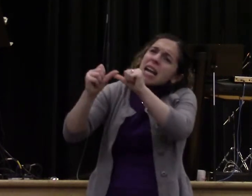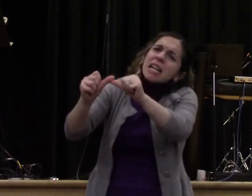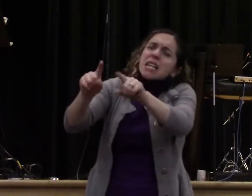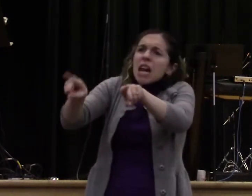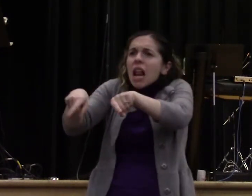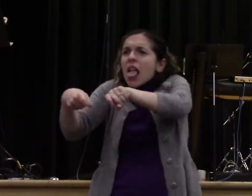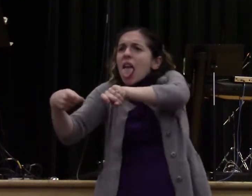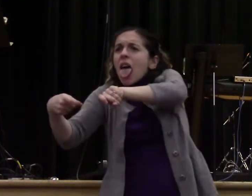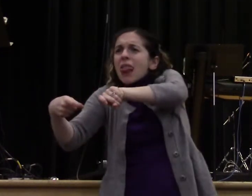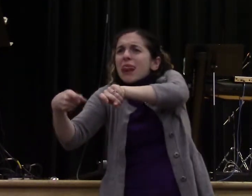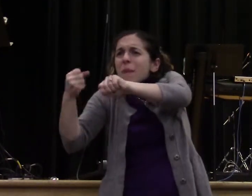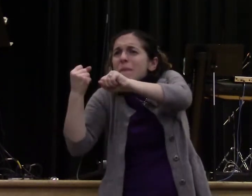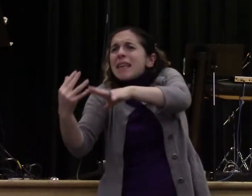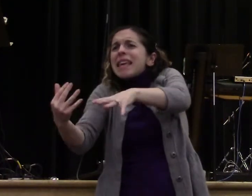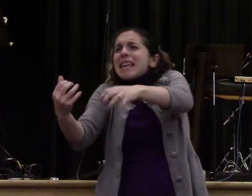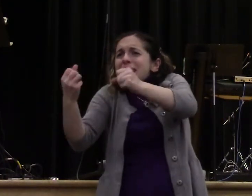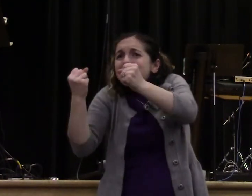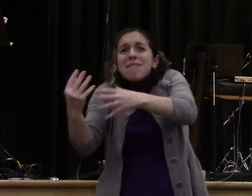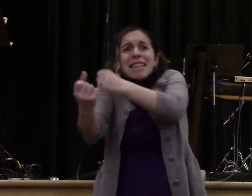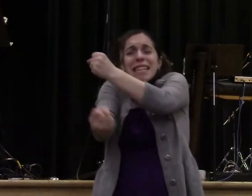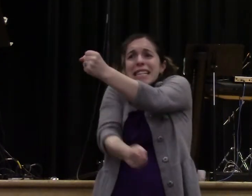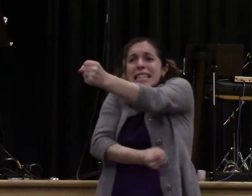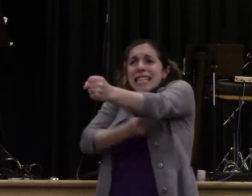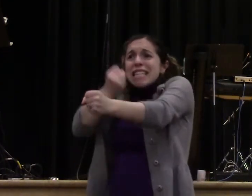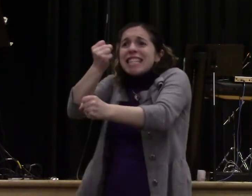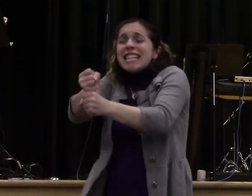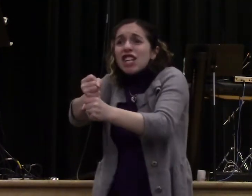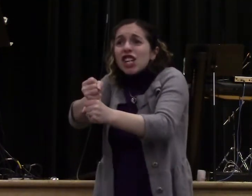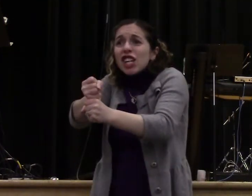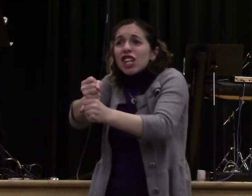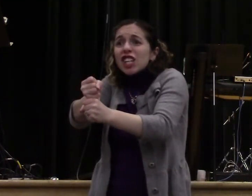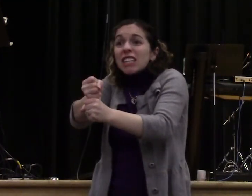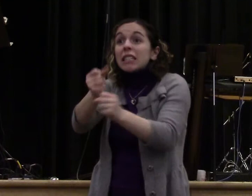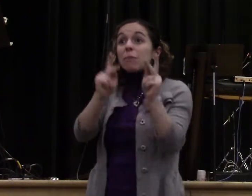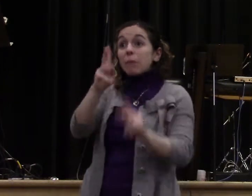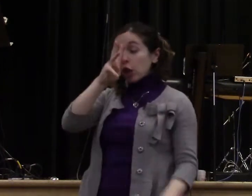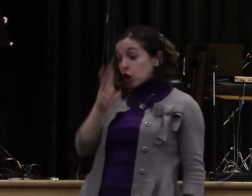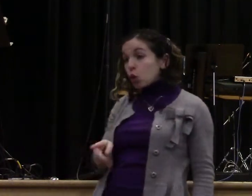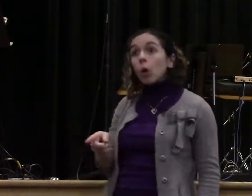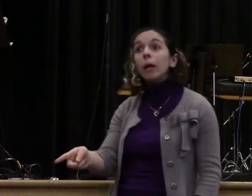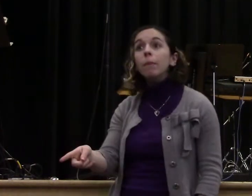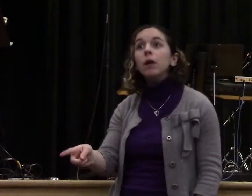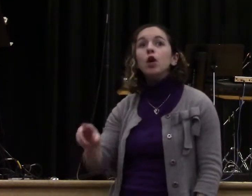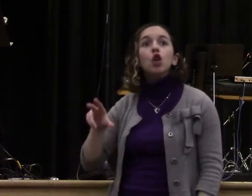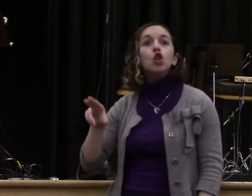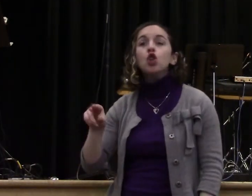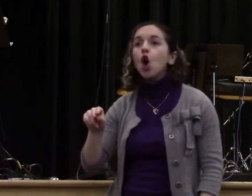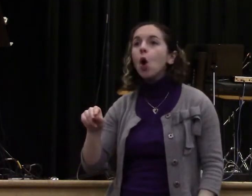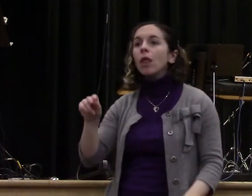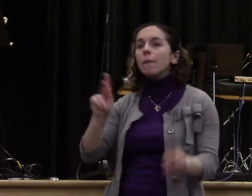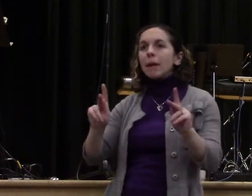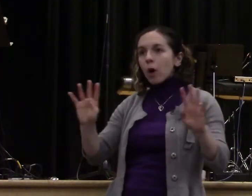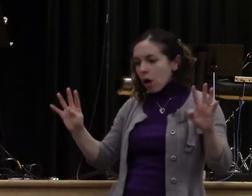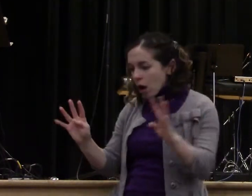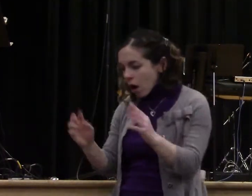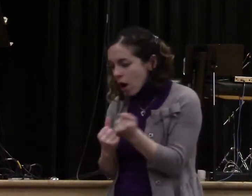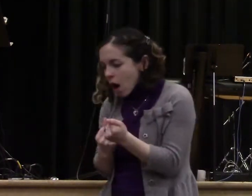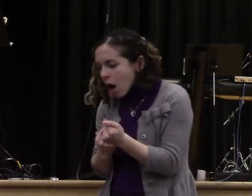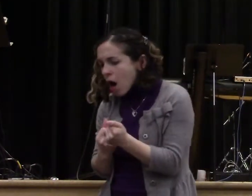him and they carried him to that house because they heard Jesus was there. But they couldn't get in the house because of the crowd. Now